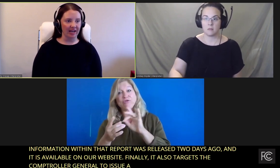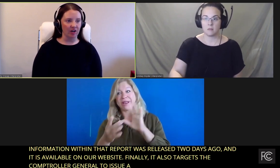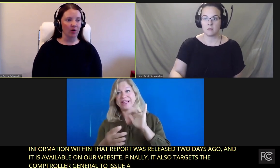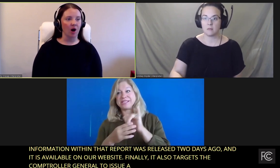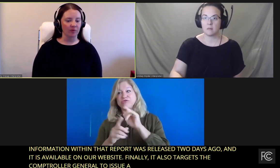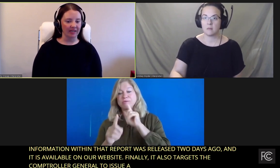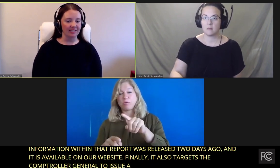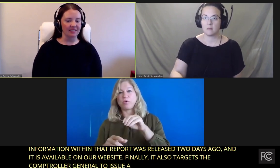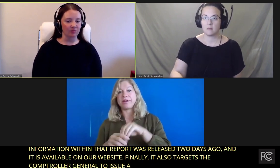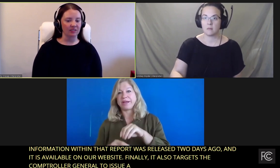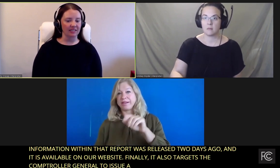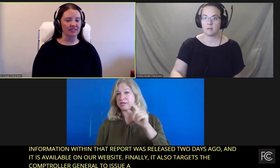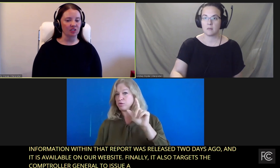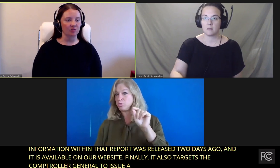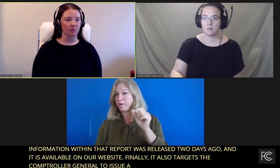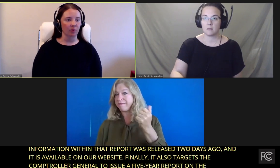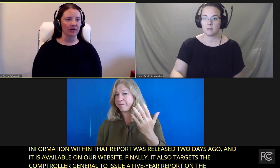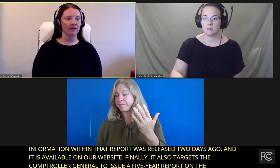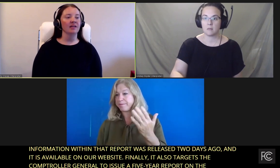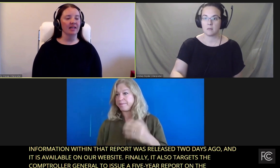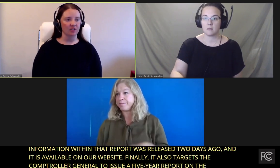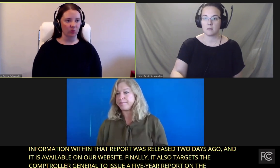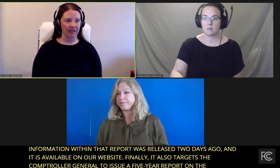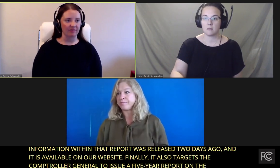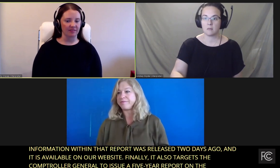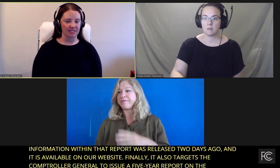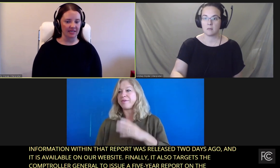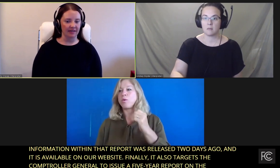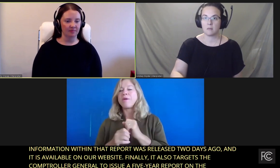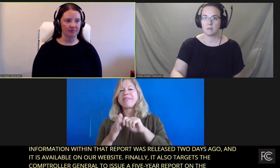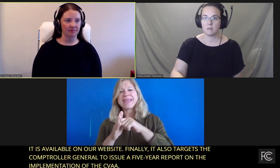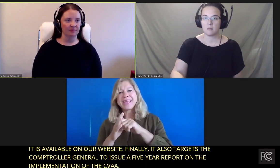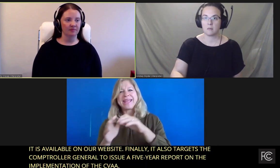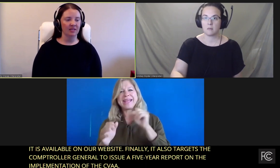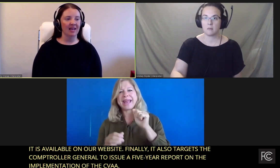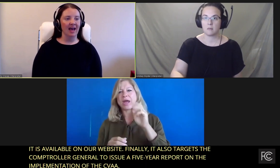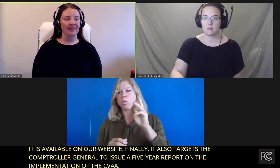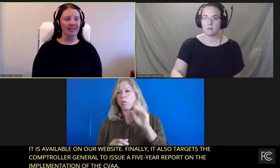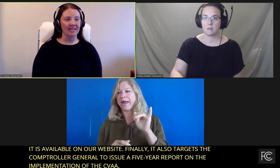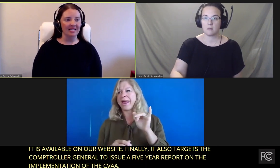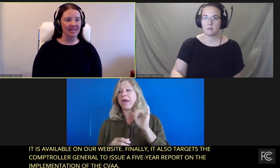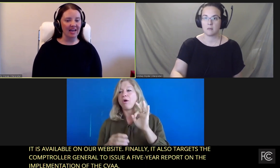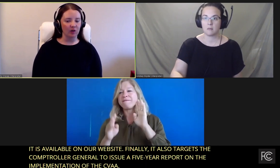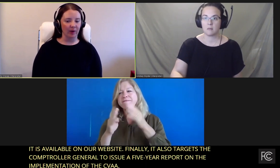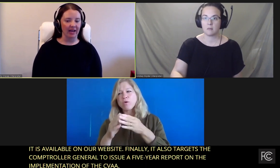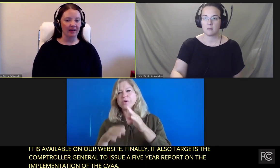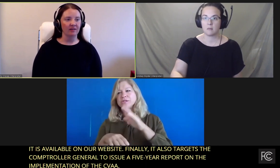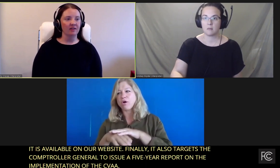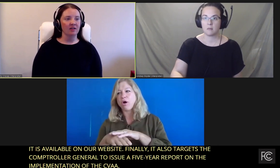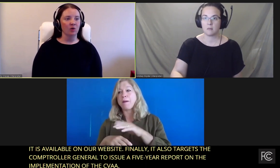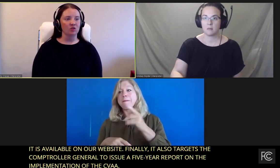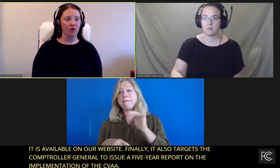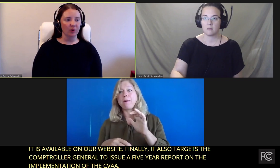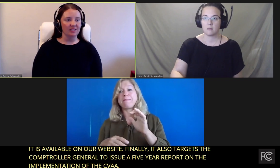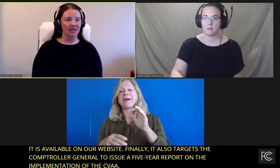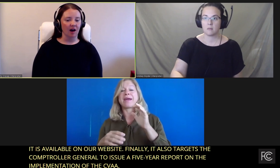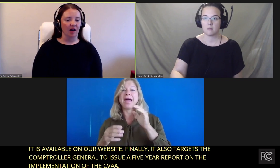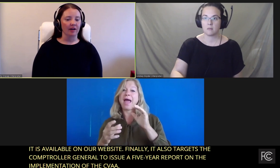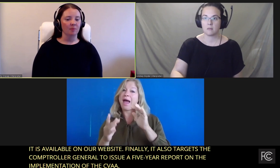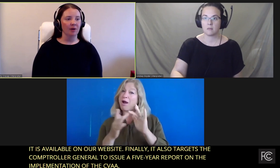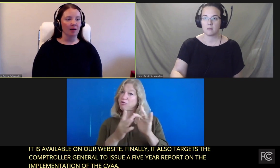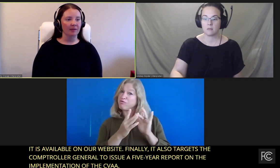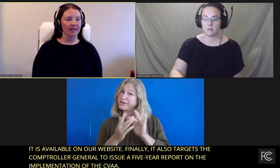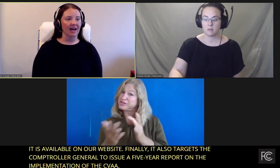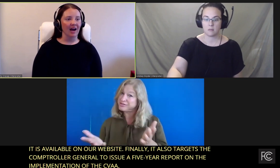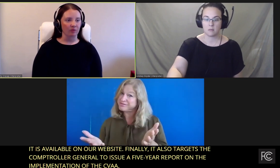GAO already did release such a report in 2015, and the key takeaway was focusing